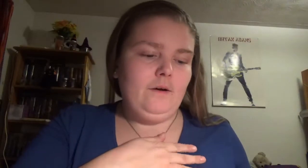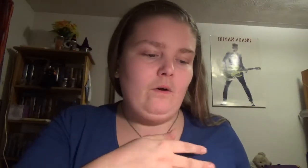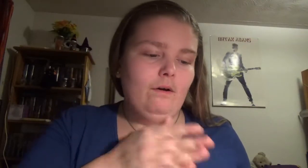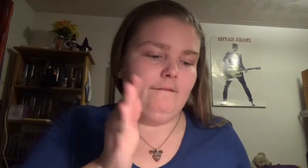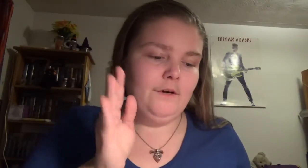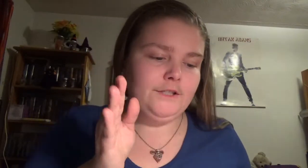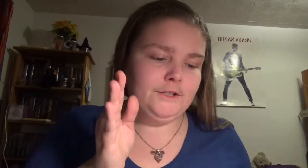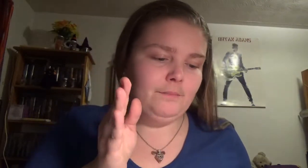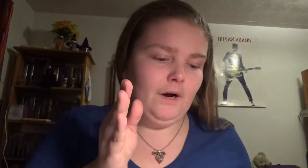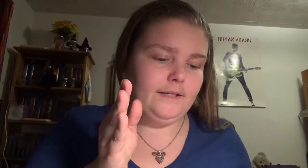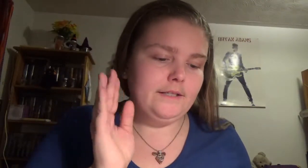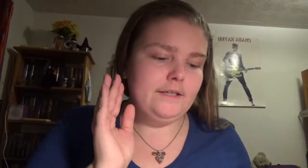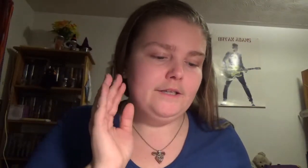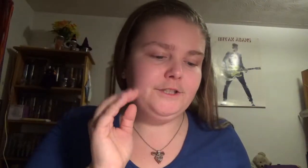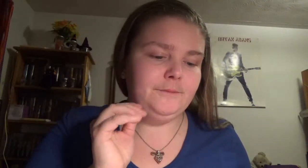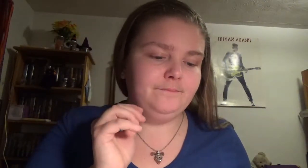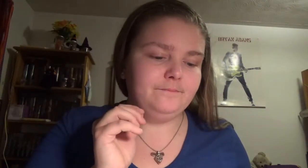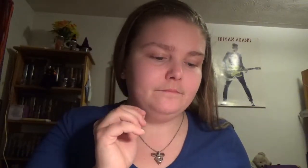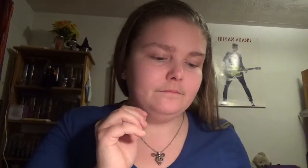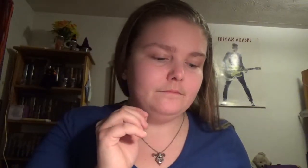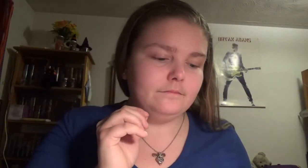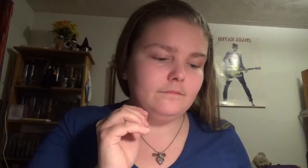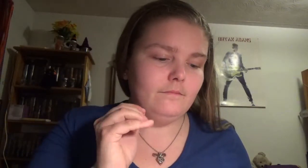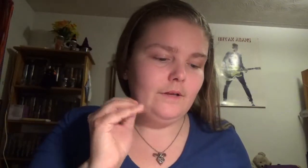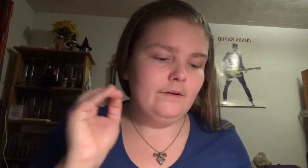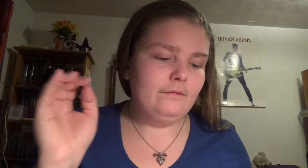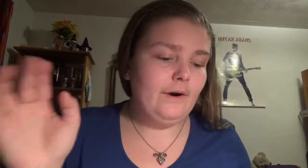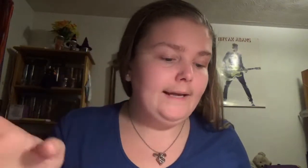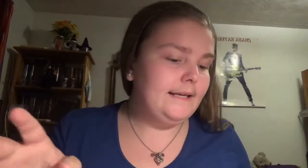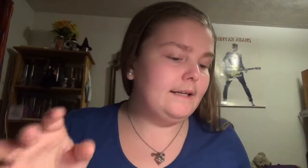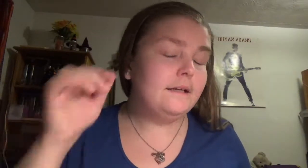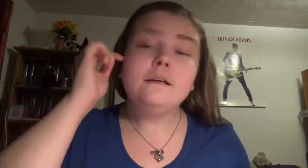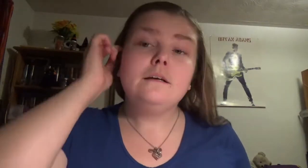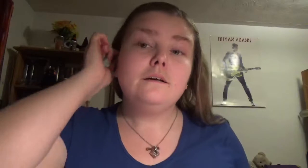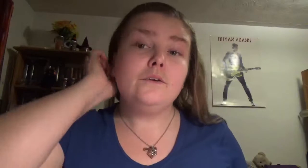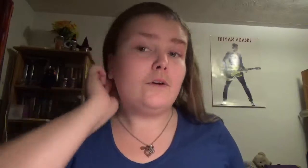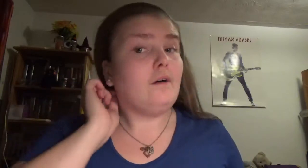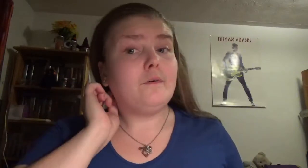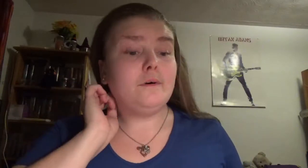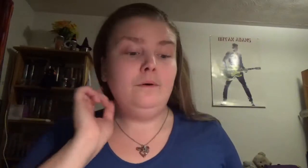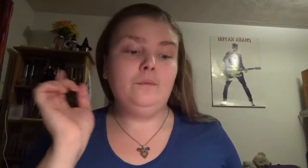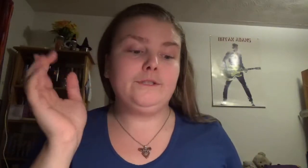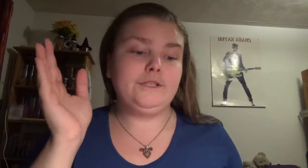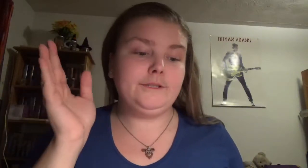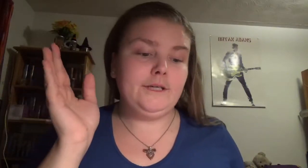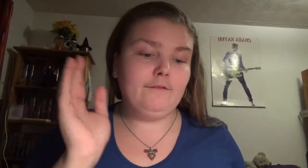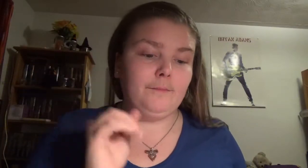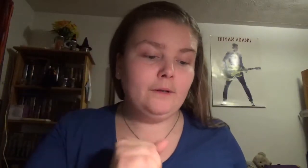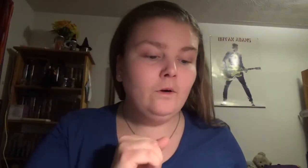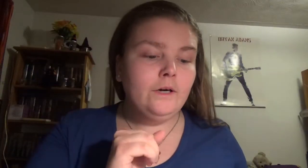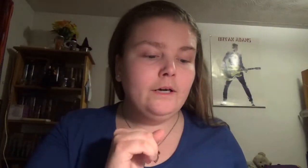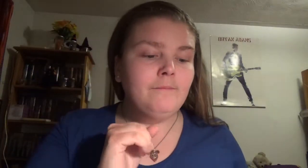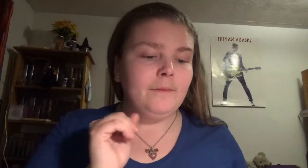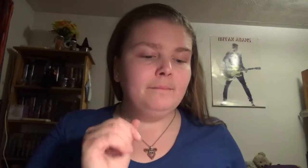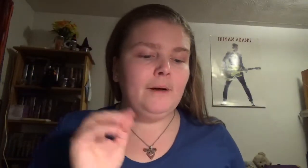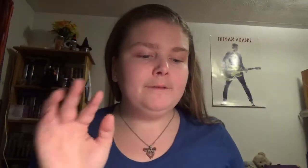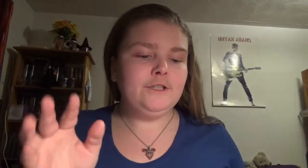First part is writing your novel, which is covered by Laura, publishing